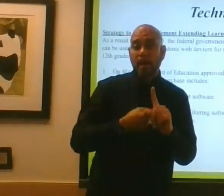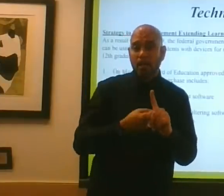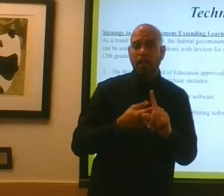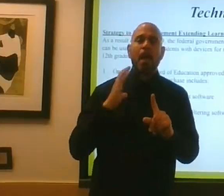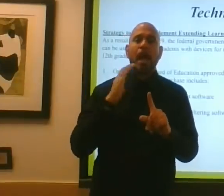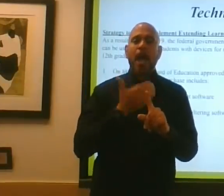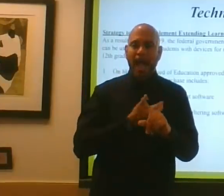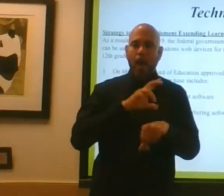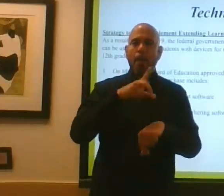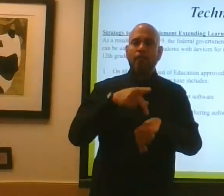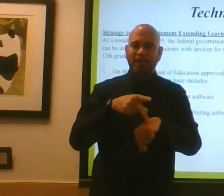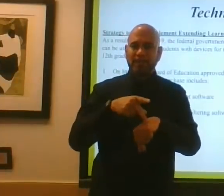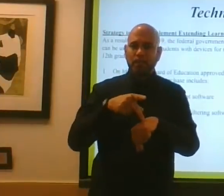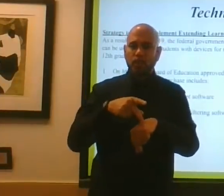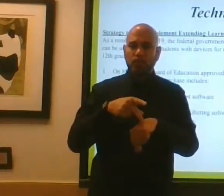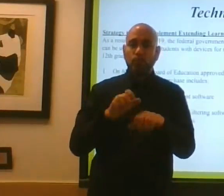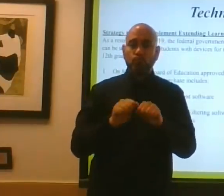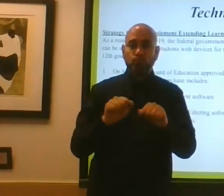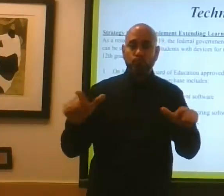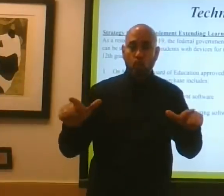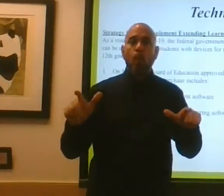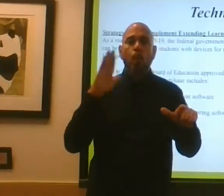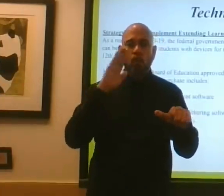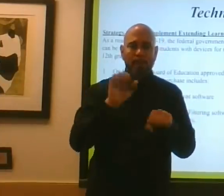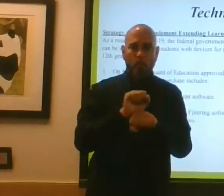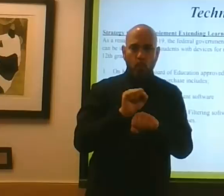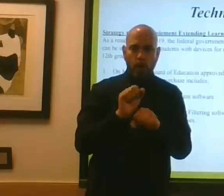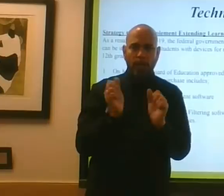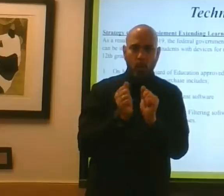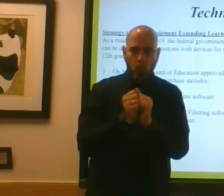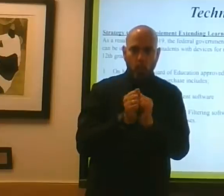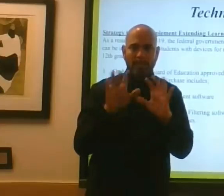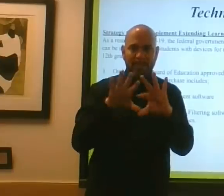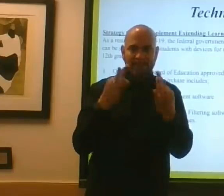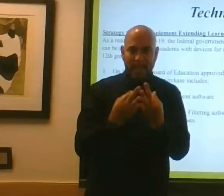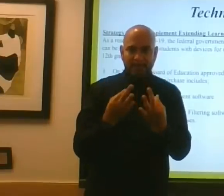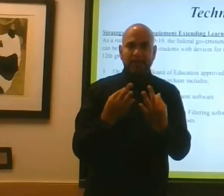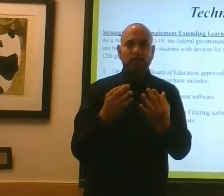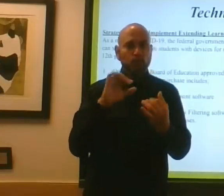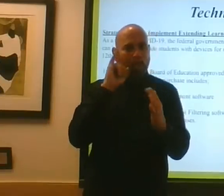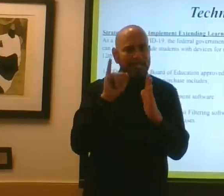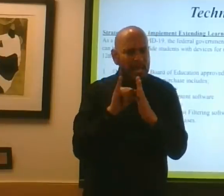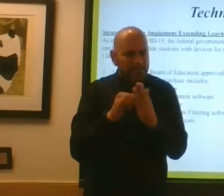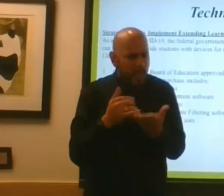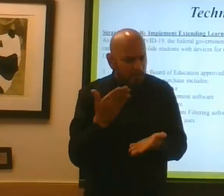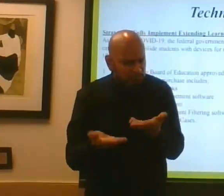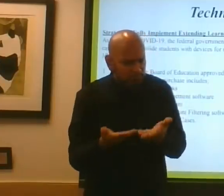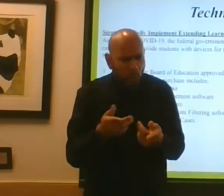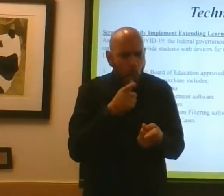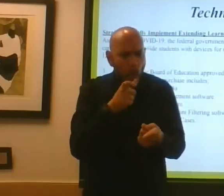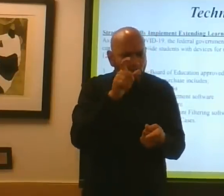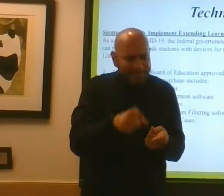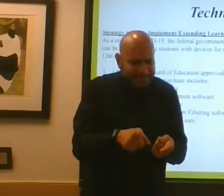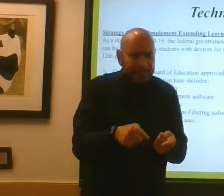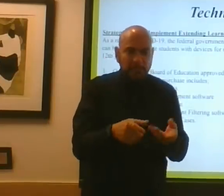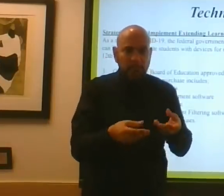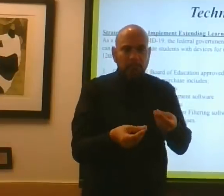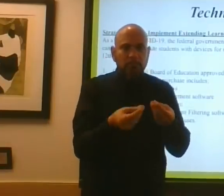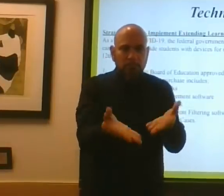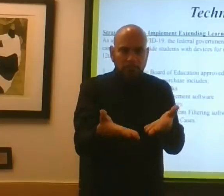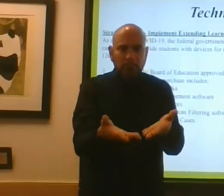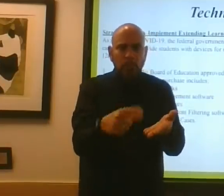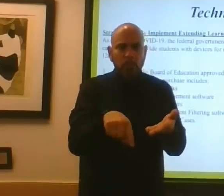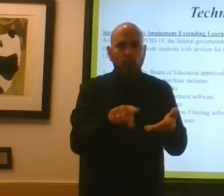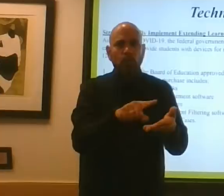families and technology to identify those who need devices based upon what we may have so we can give